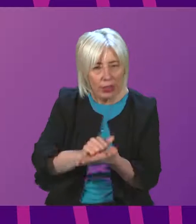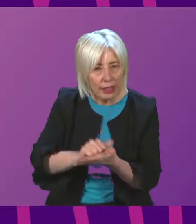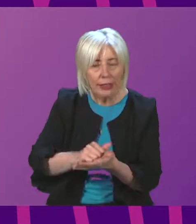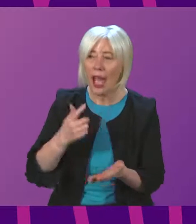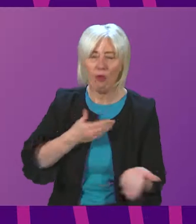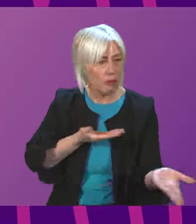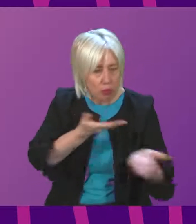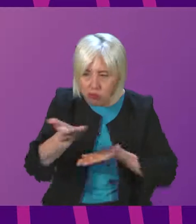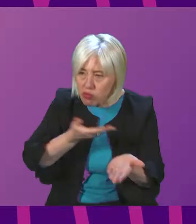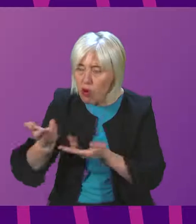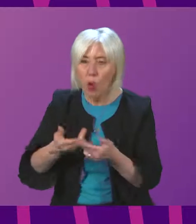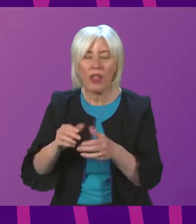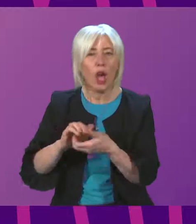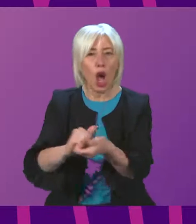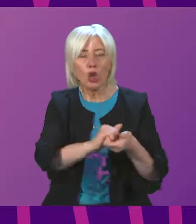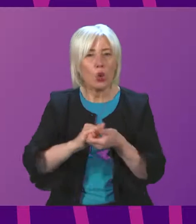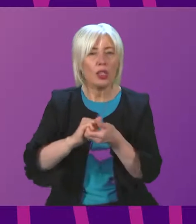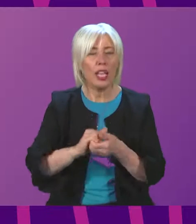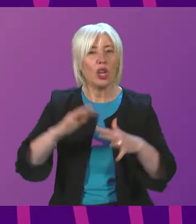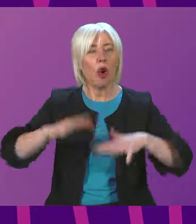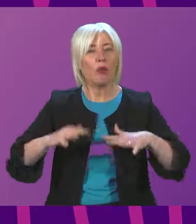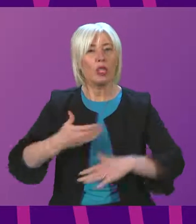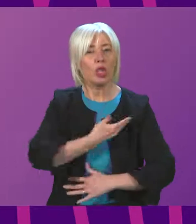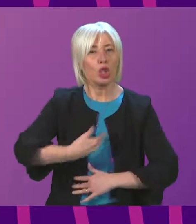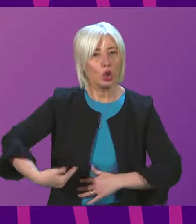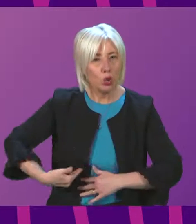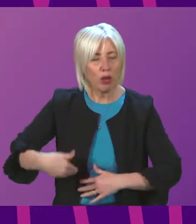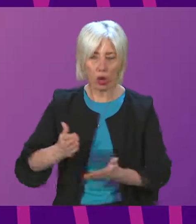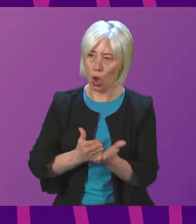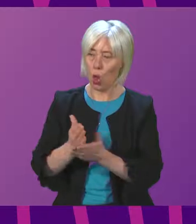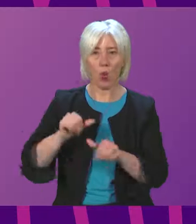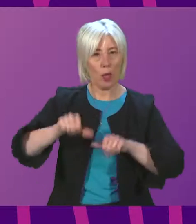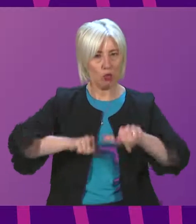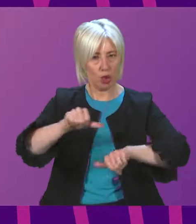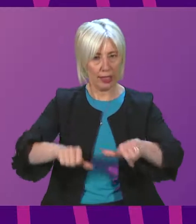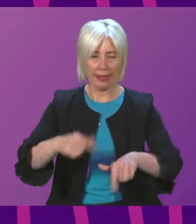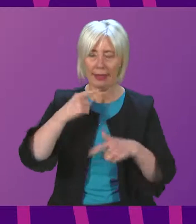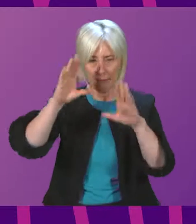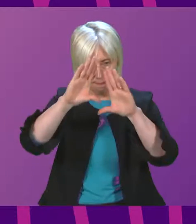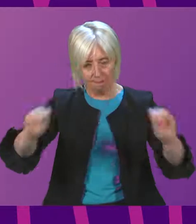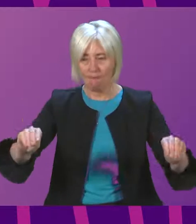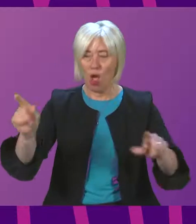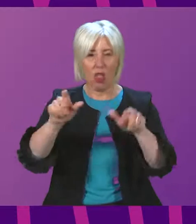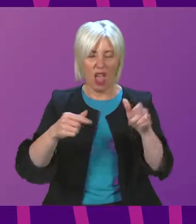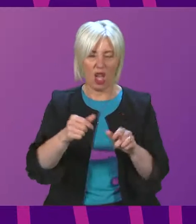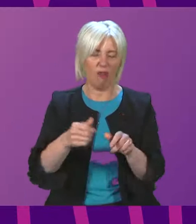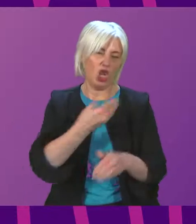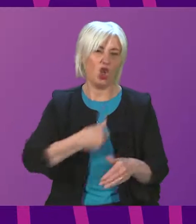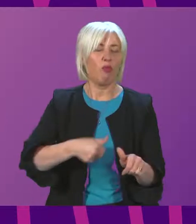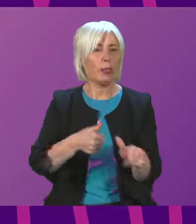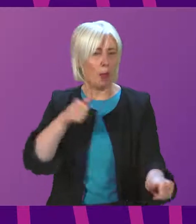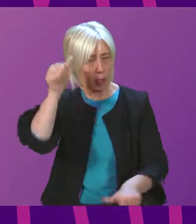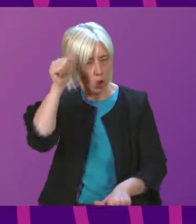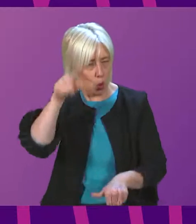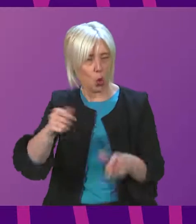proactively with the Association of British Insurers throughout the legislative process, and they have ensured their members were aware of the changes. And I've